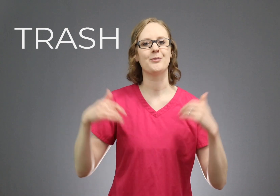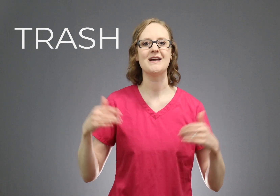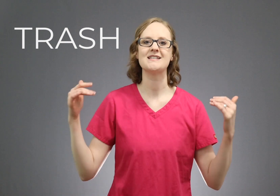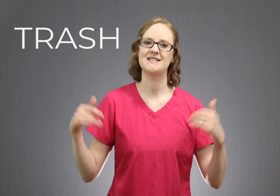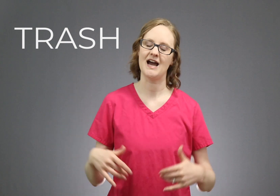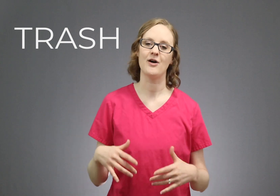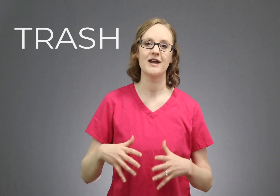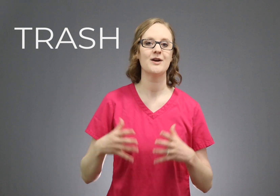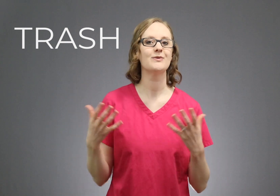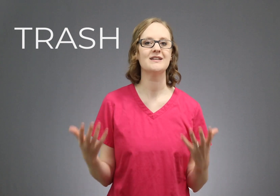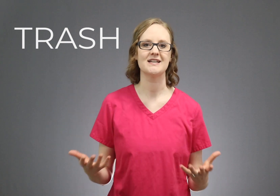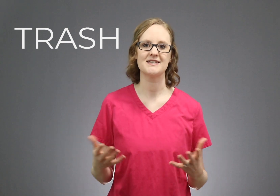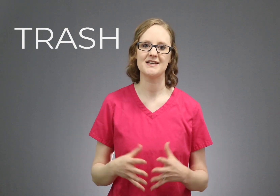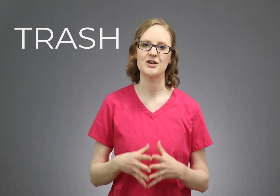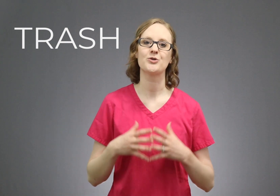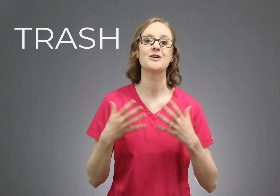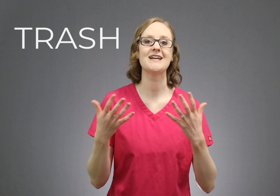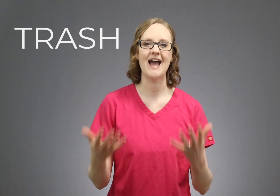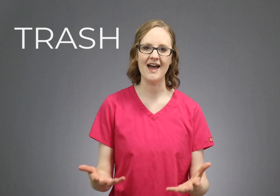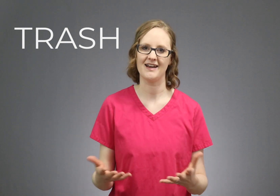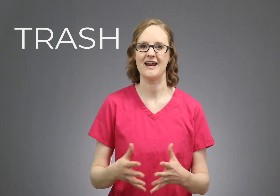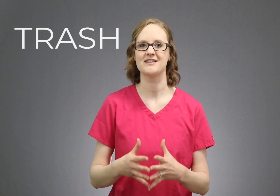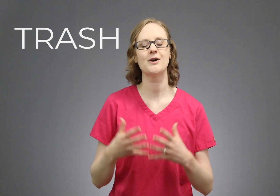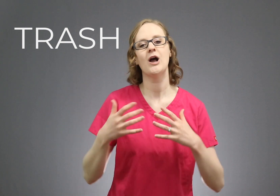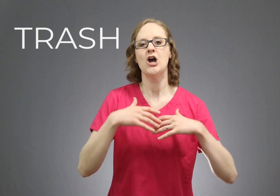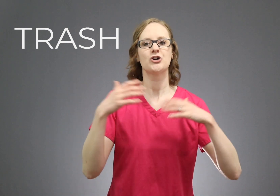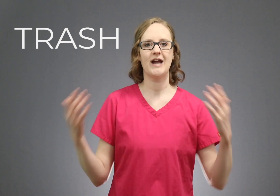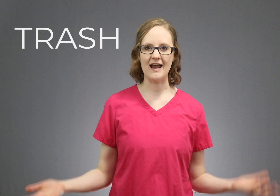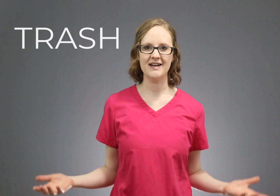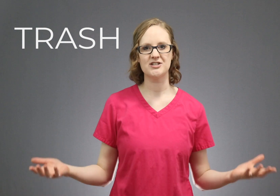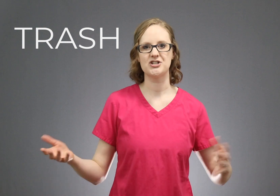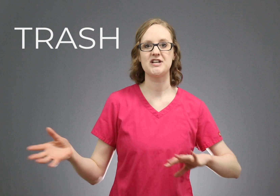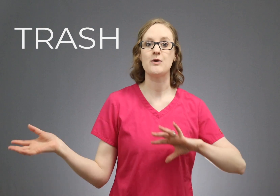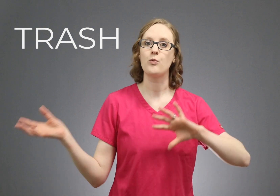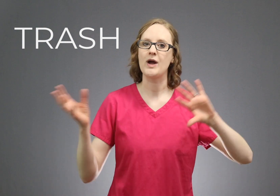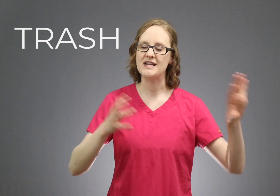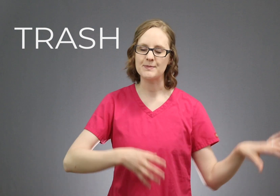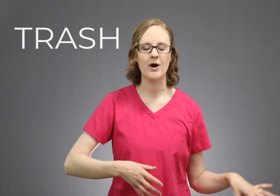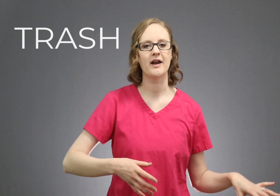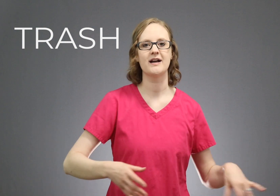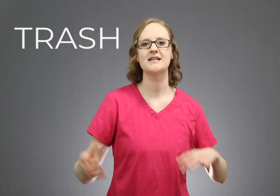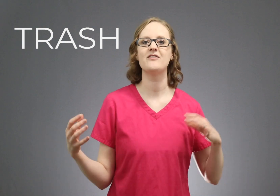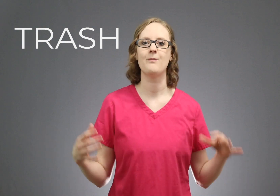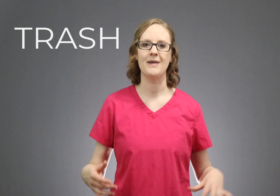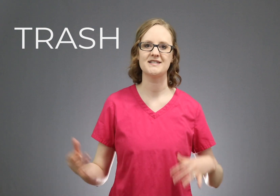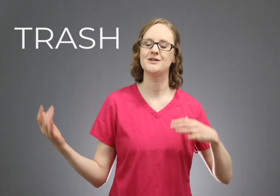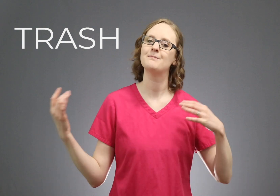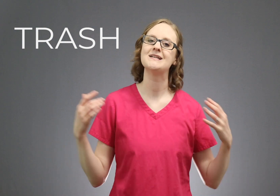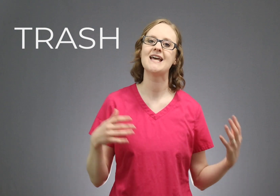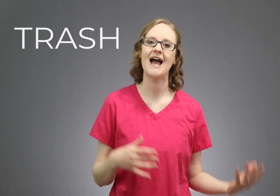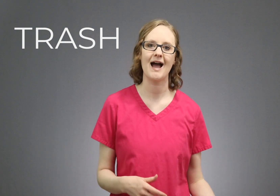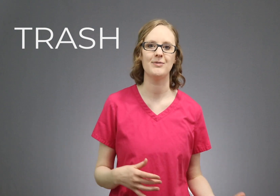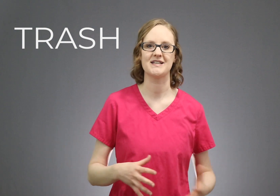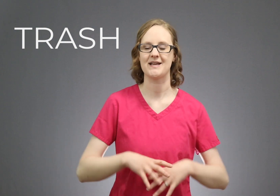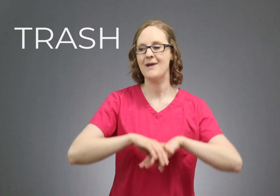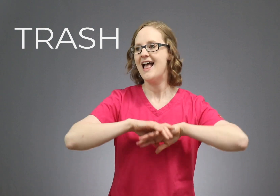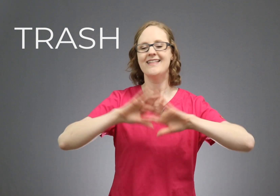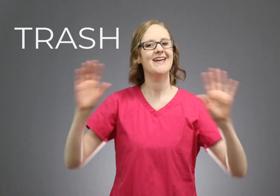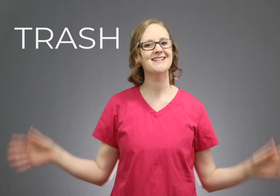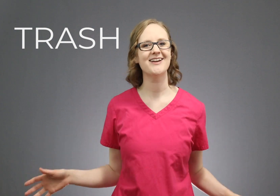breaks down, it releases creatinine. So creatinine is just a waste product of muscle metabolism, that's